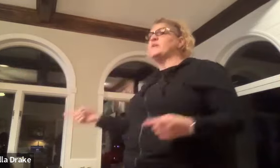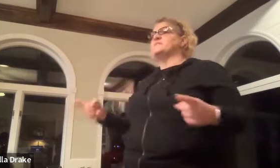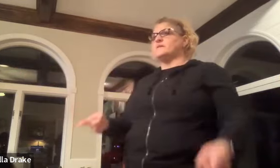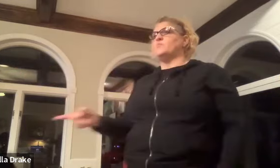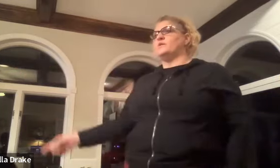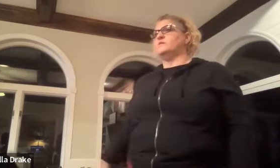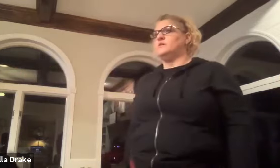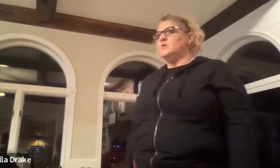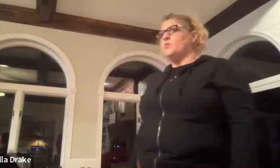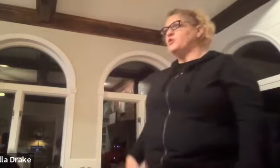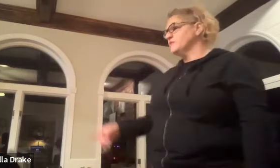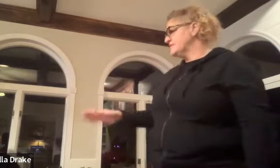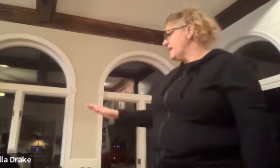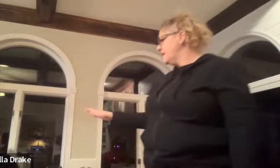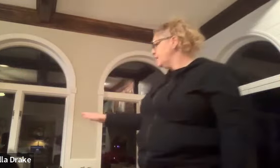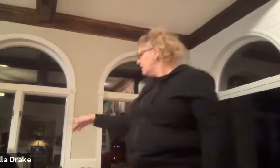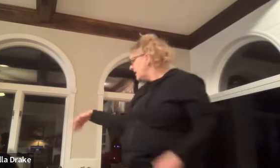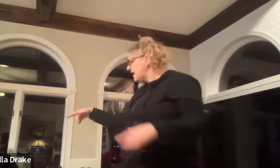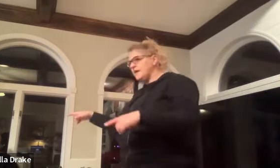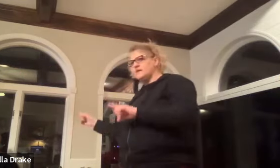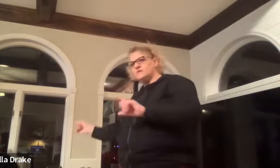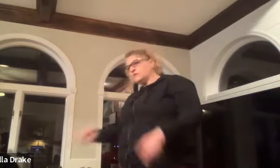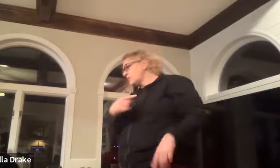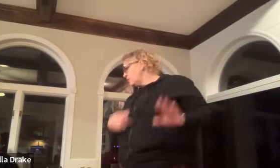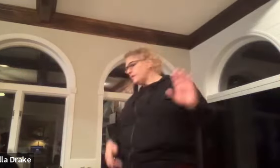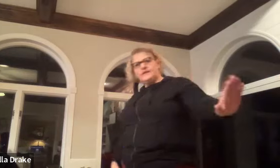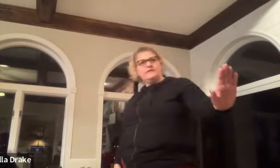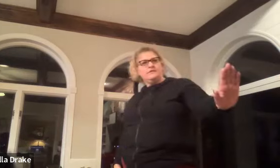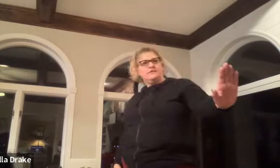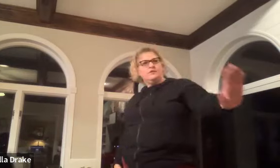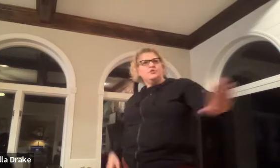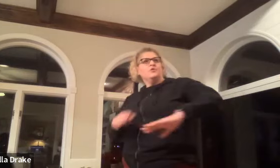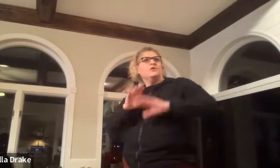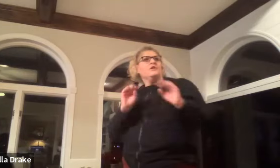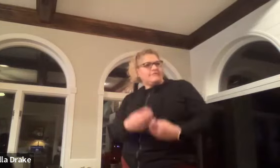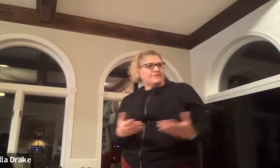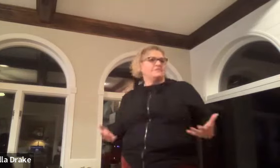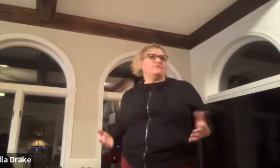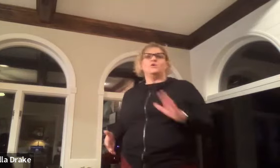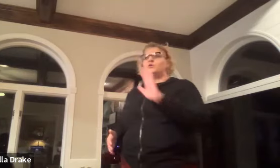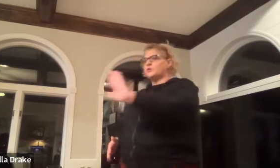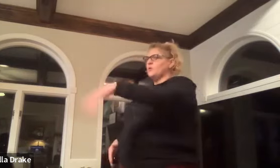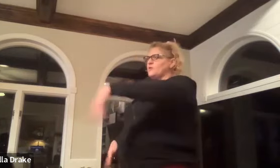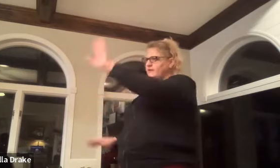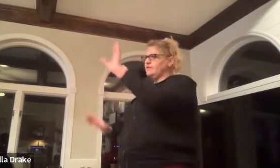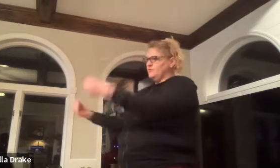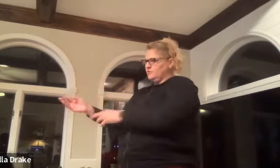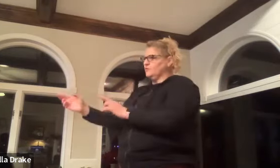speaking to someone or you could say hey go clean your office go clean your